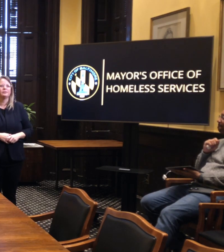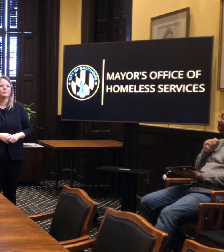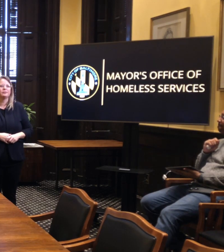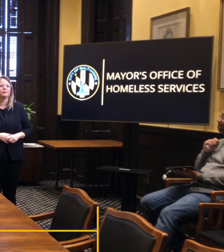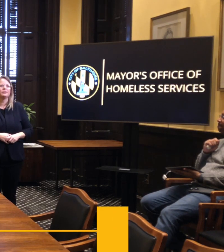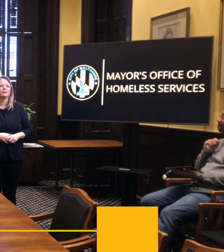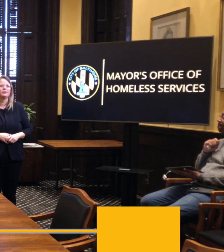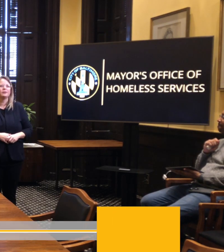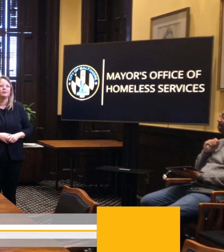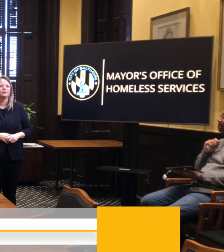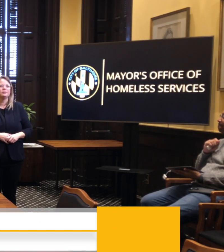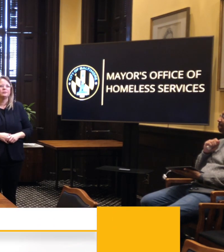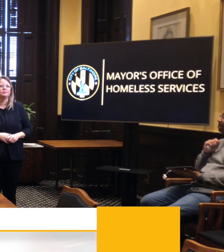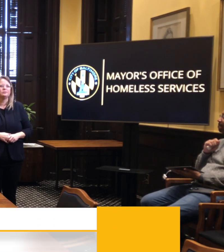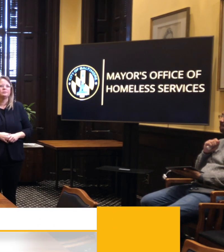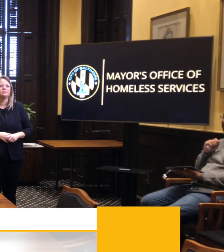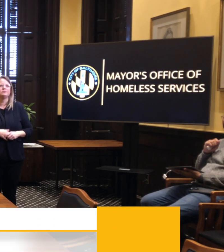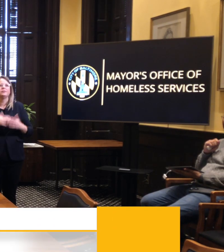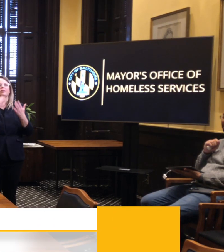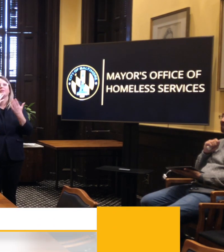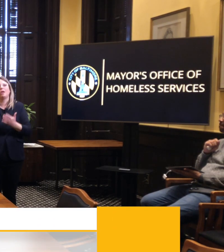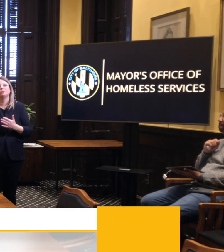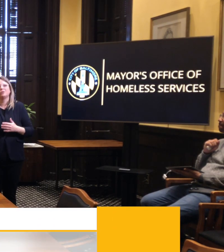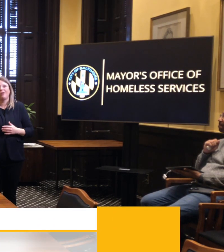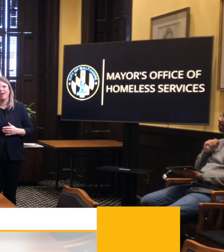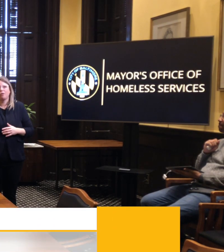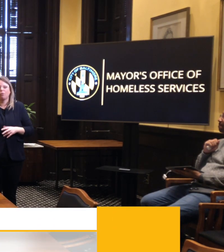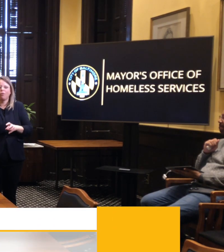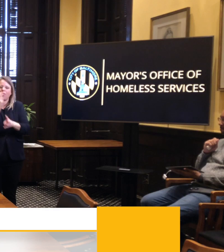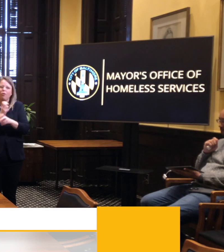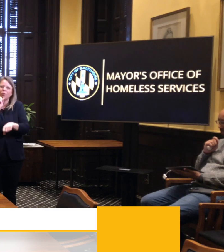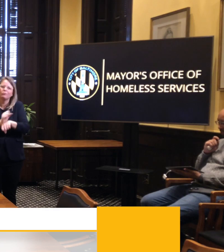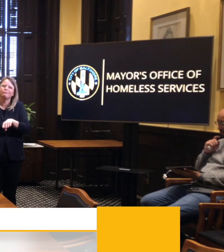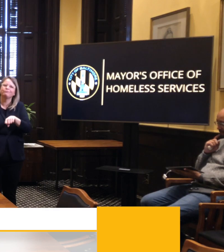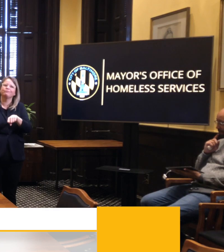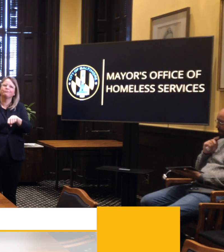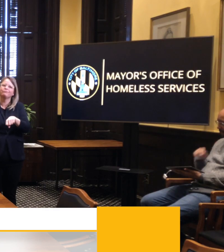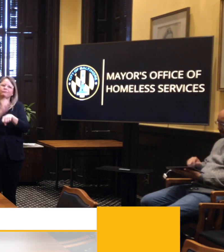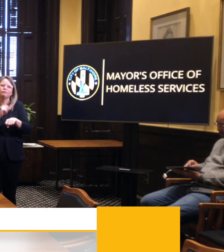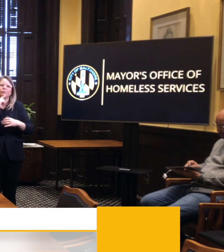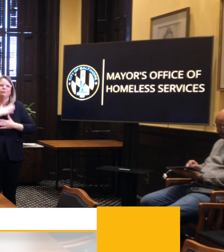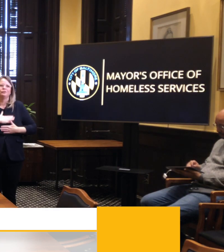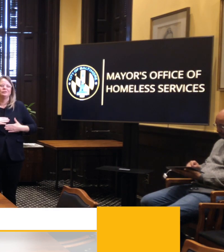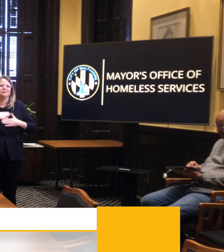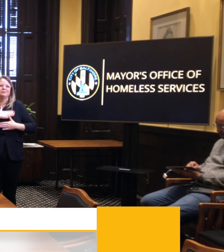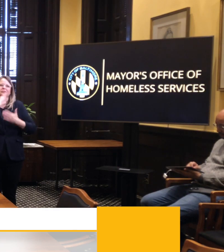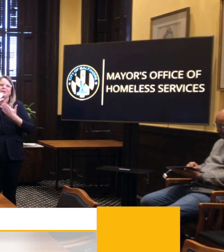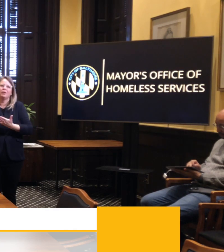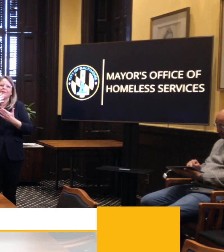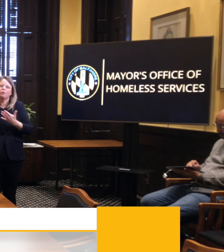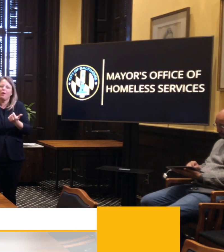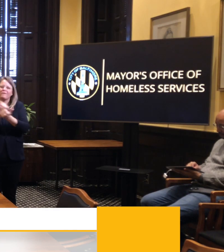Thank you, Joanne and your hardworking team over at MOHS for all you do on behalf of this vulnerable population in our city.